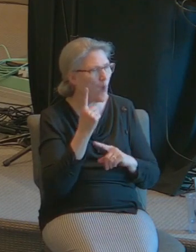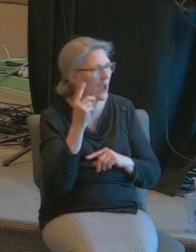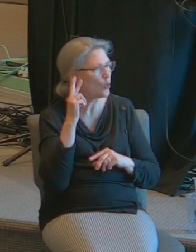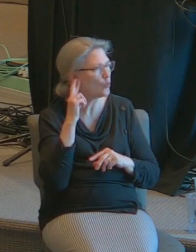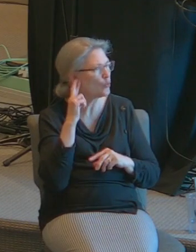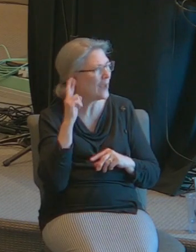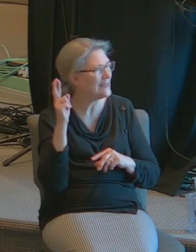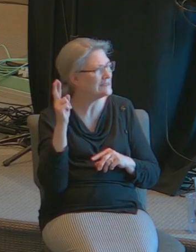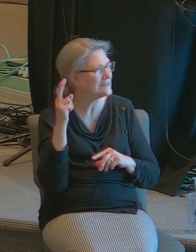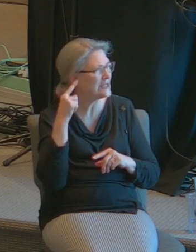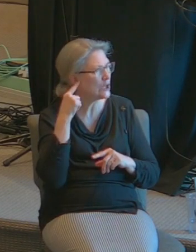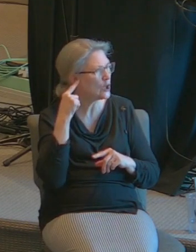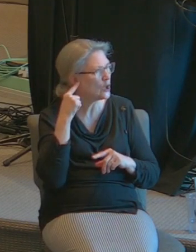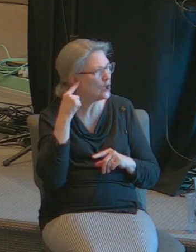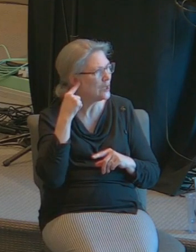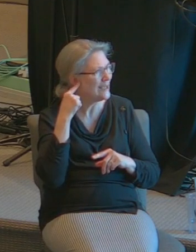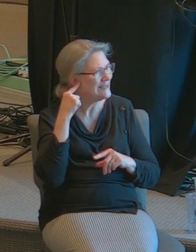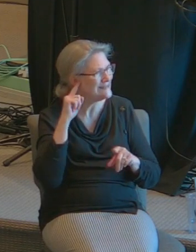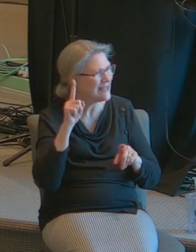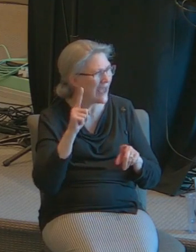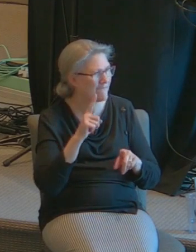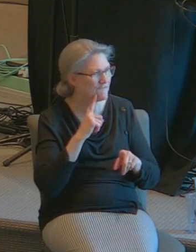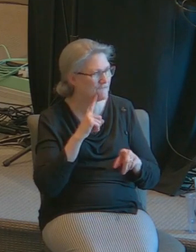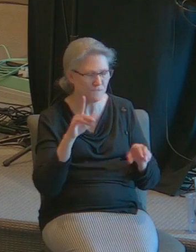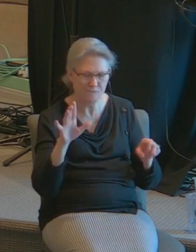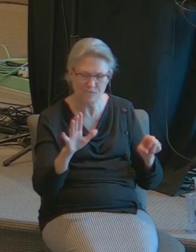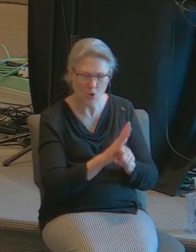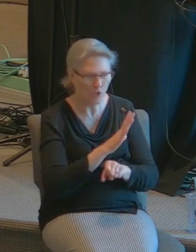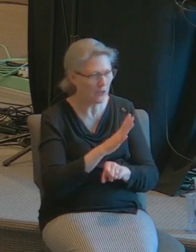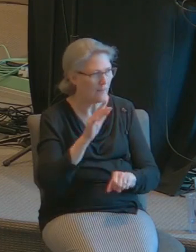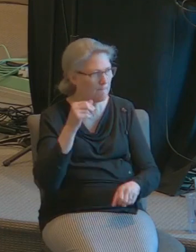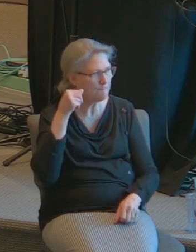ear but God opened up